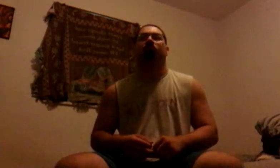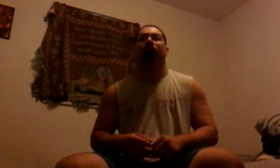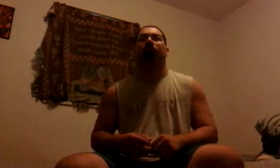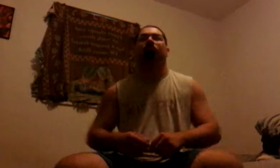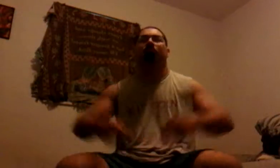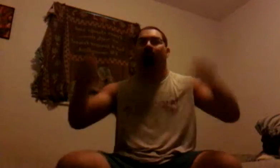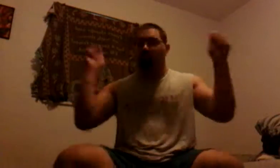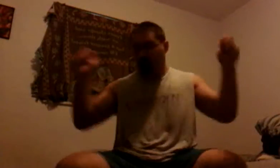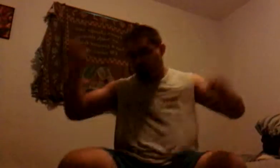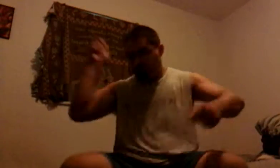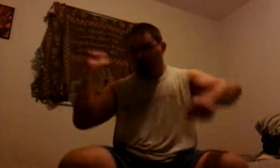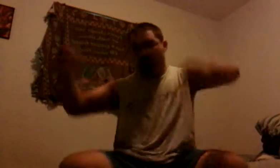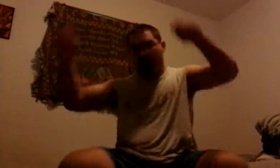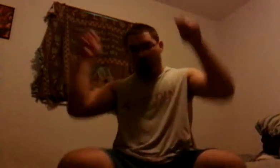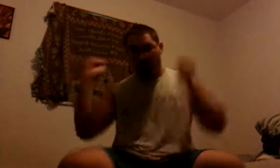Let's go!